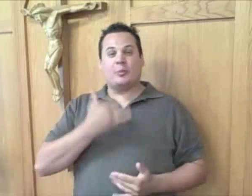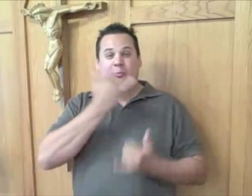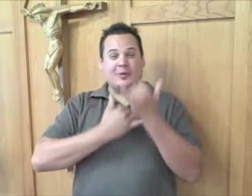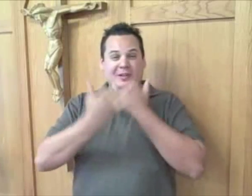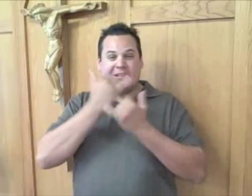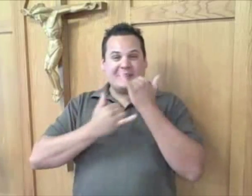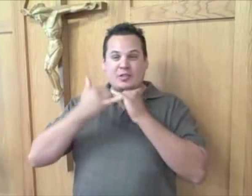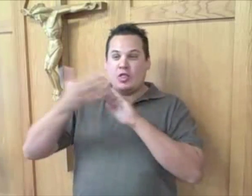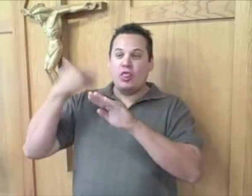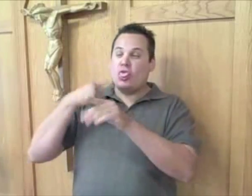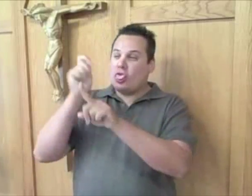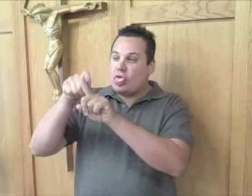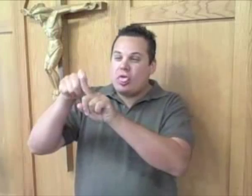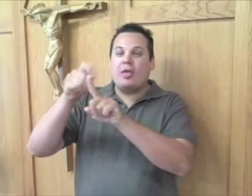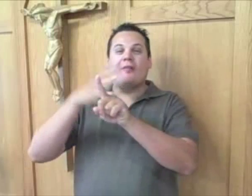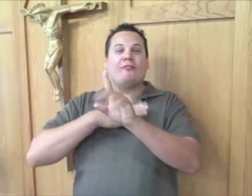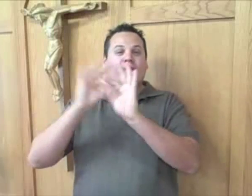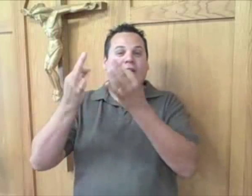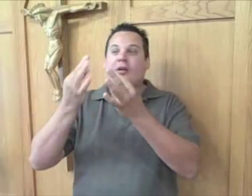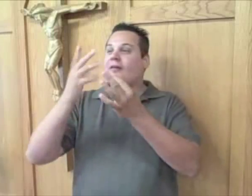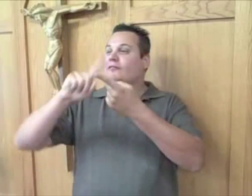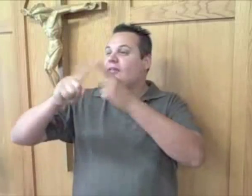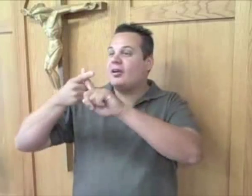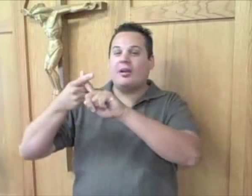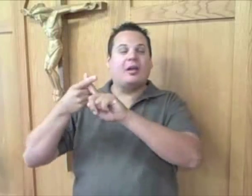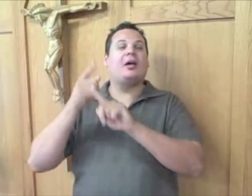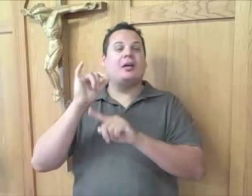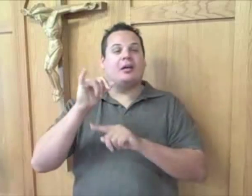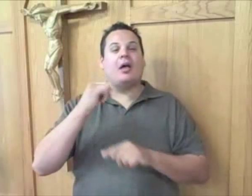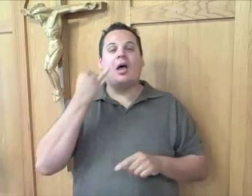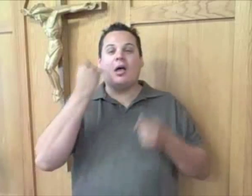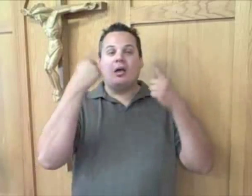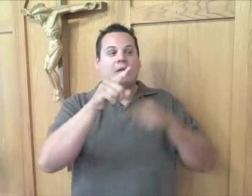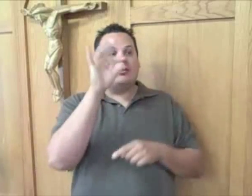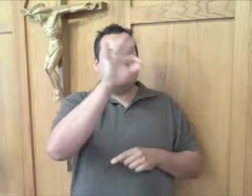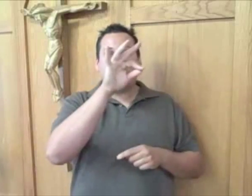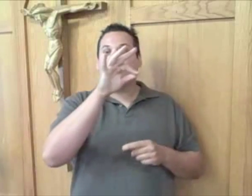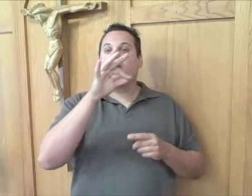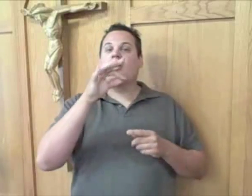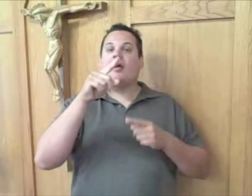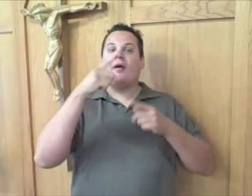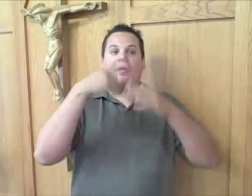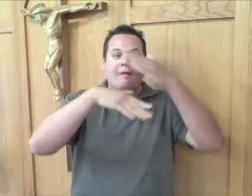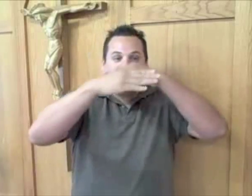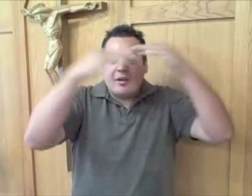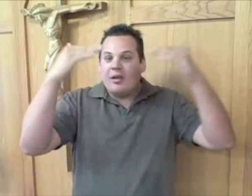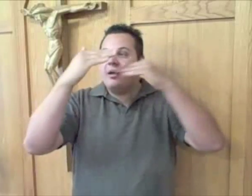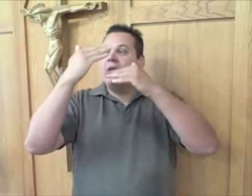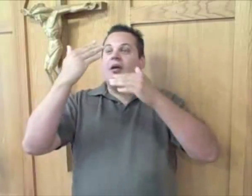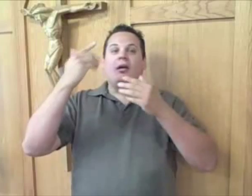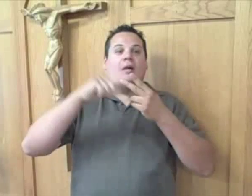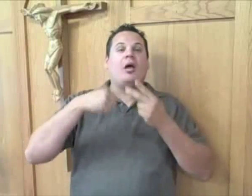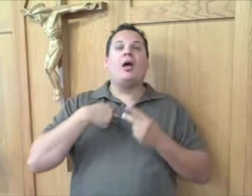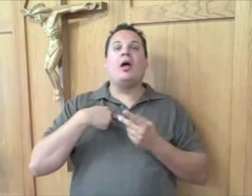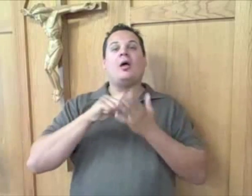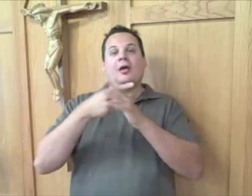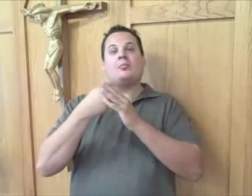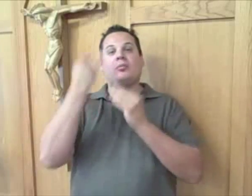then I ask God to forgive my sins and help me be less critical of my friends and family. If the homily was about getting into